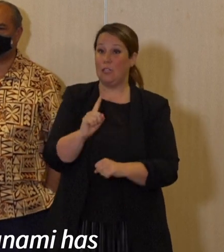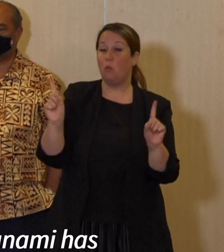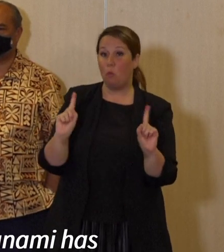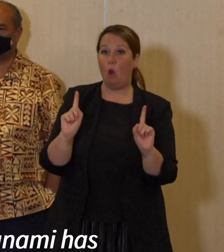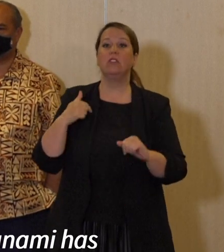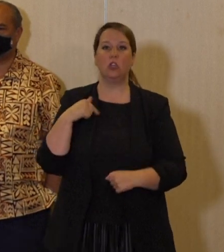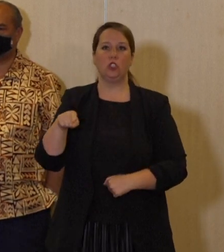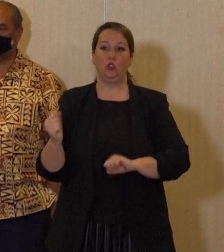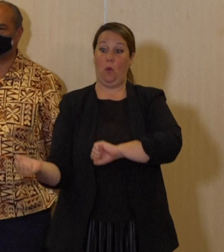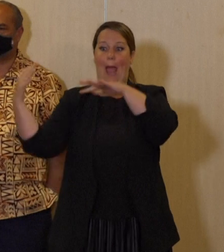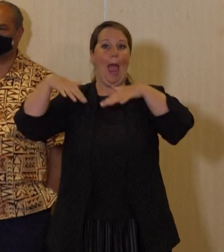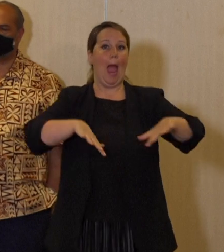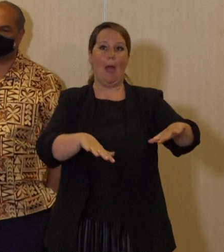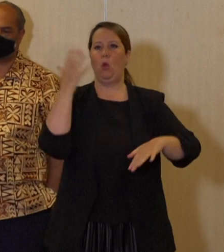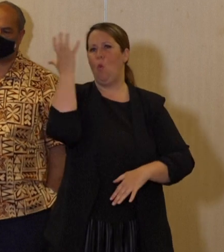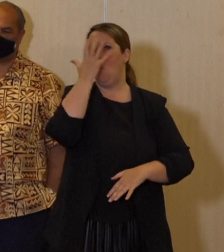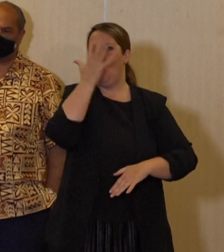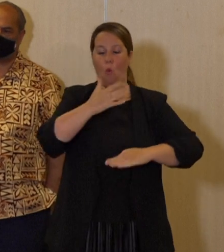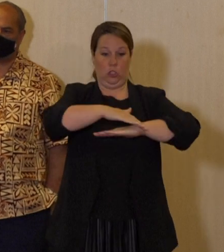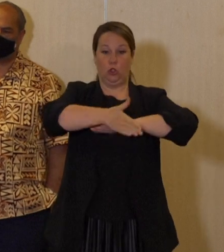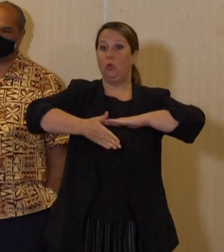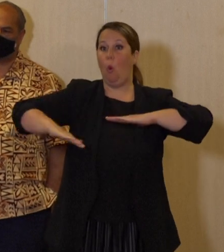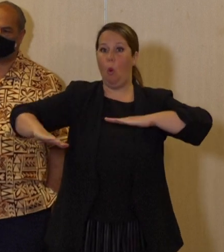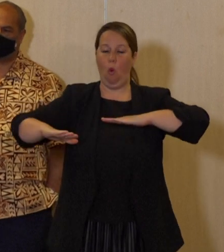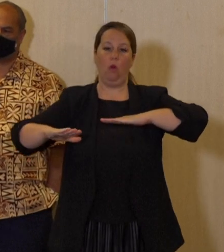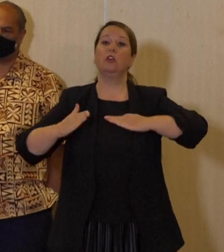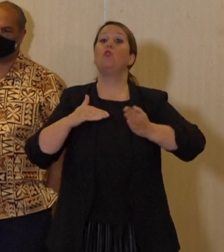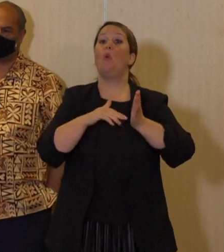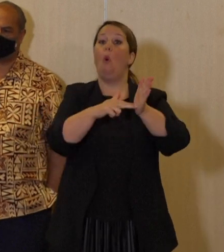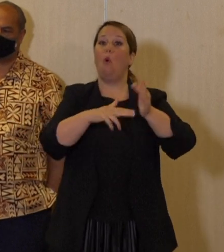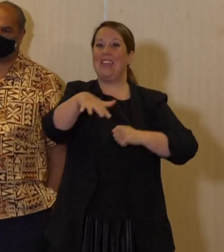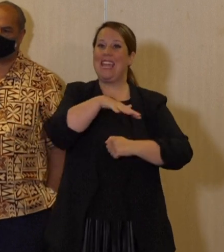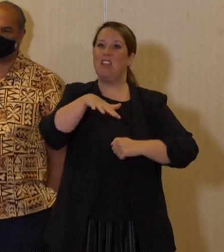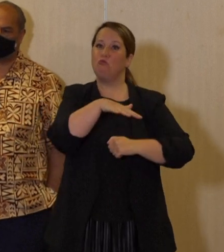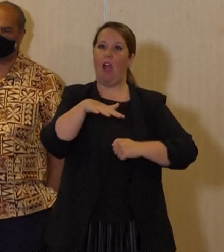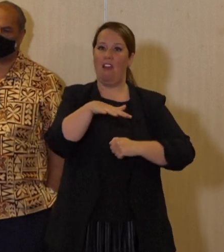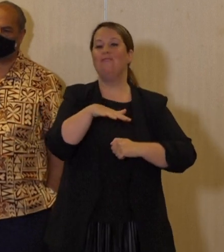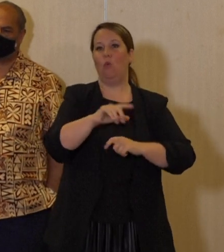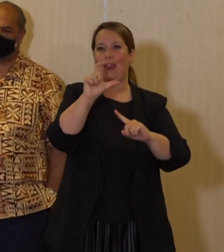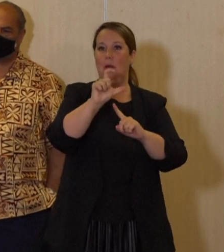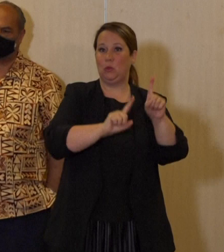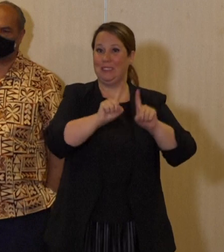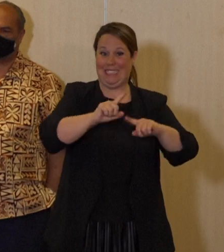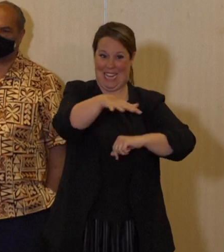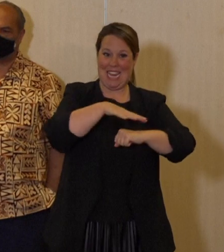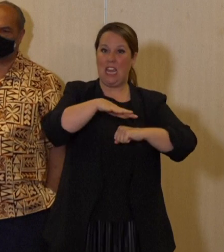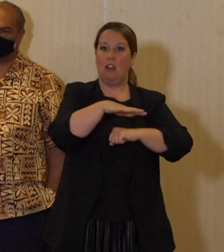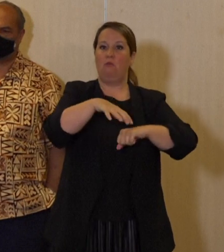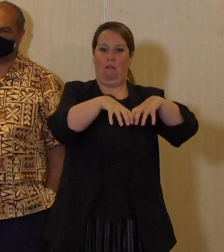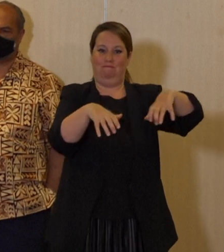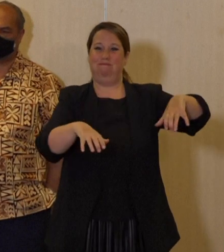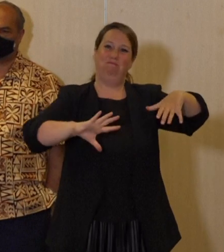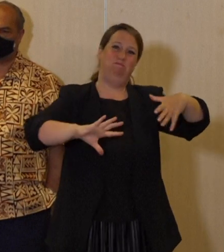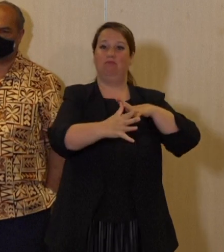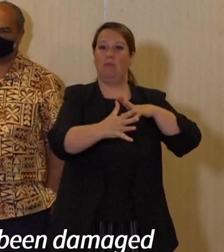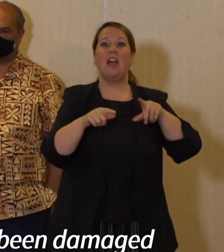impact on the foreshore on the northern side of Nuku'alofa, with boats and large boulders washed